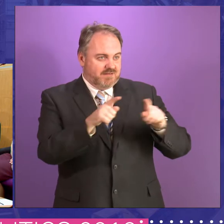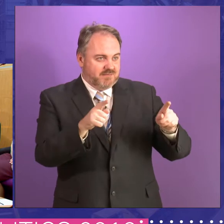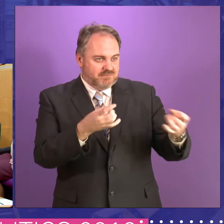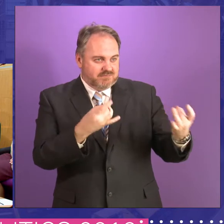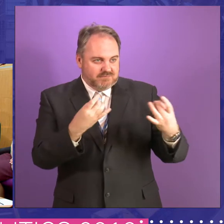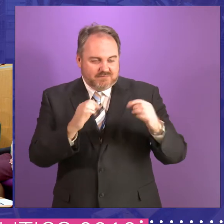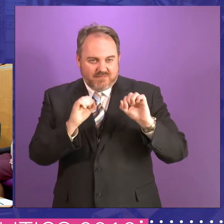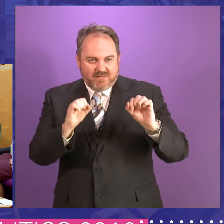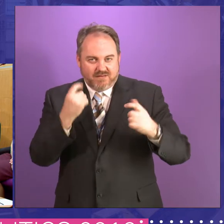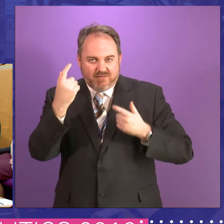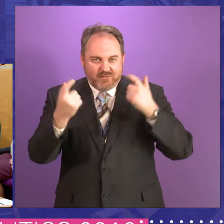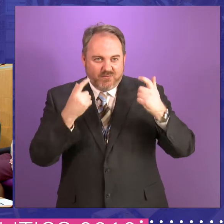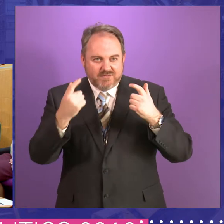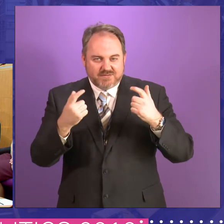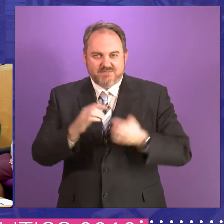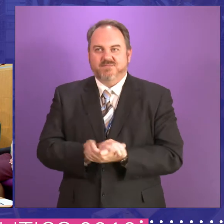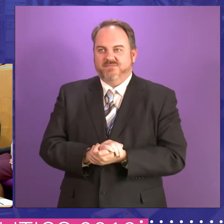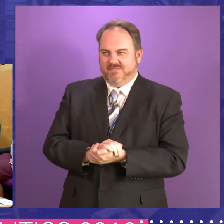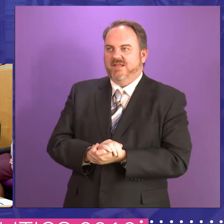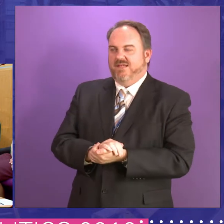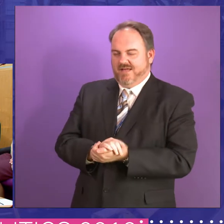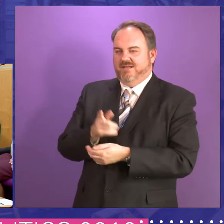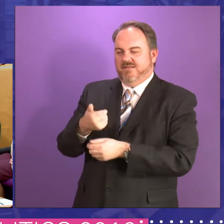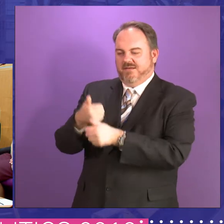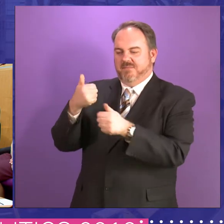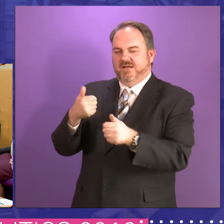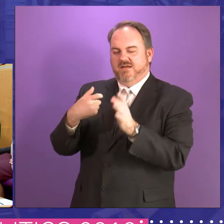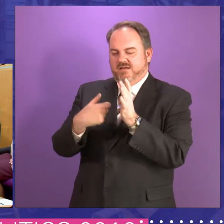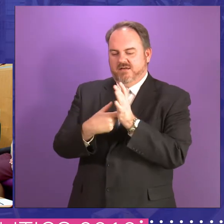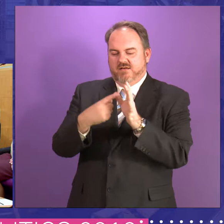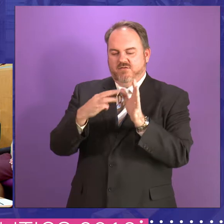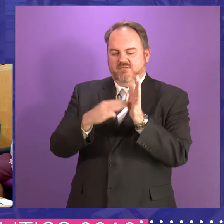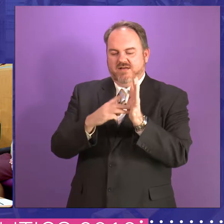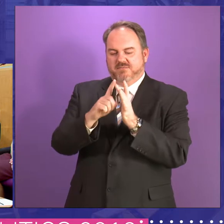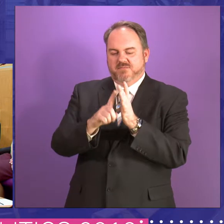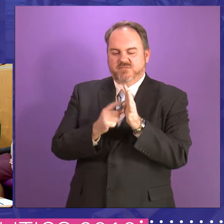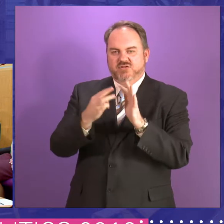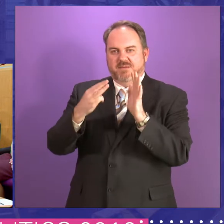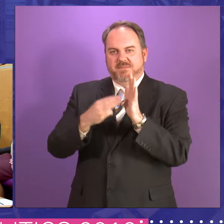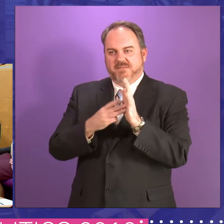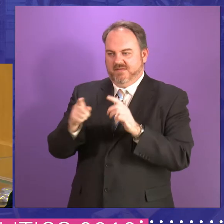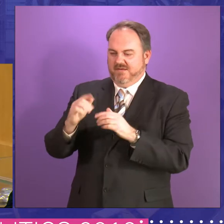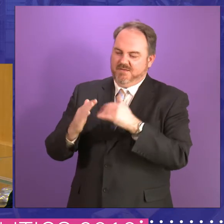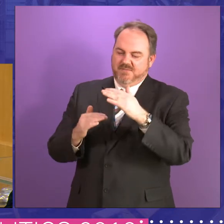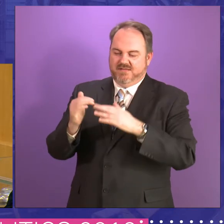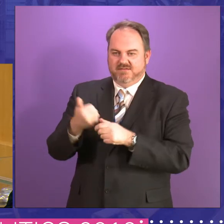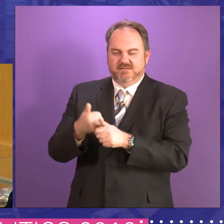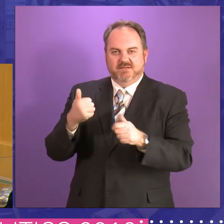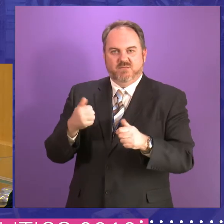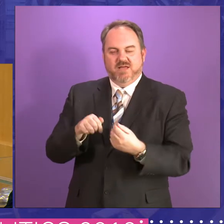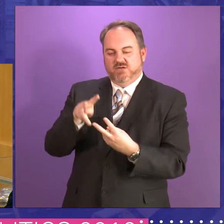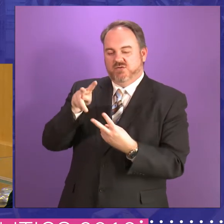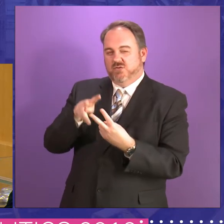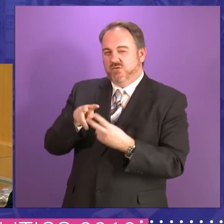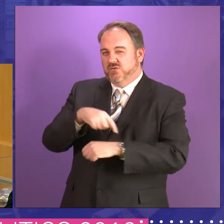oh, the, the, um, contractors. Ranjam, RMGM. Ranjam and, and, the, the builders. And we had two